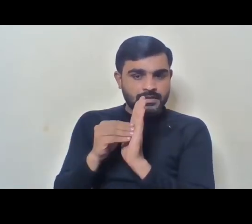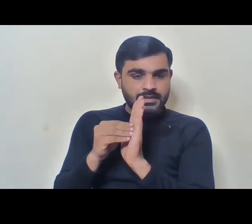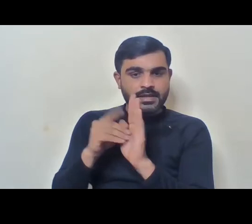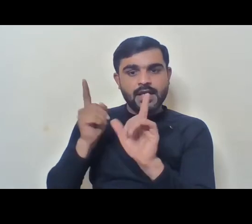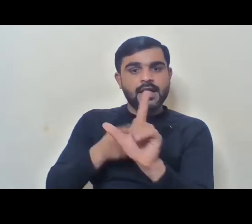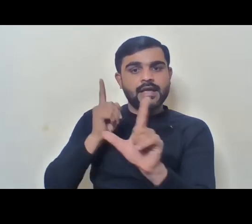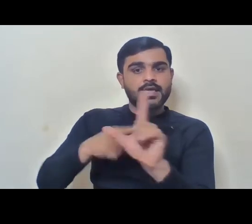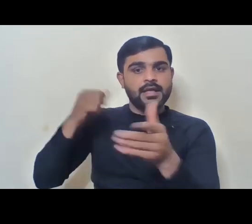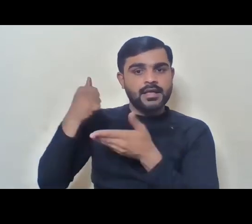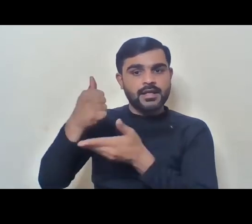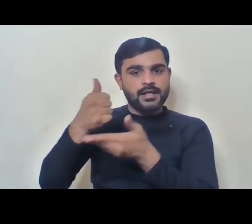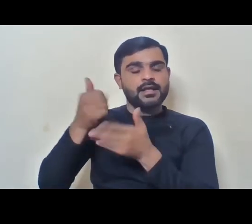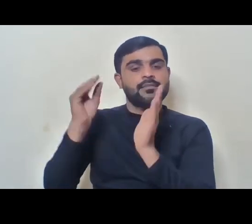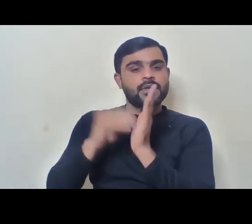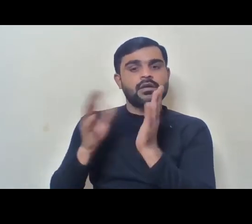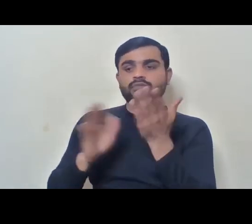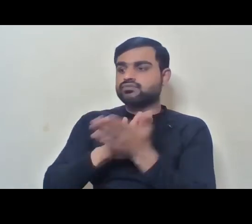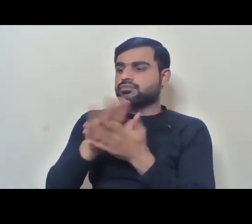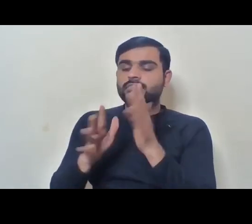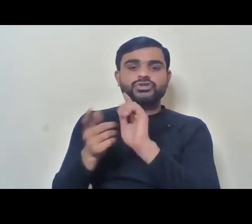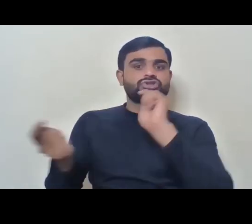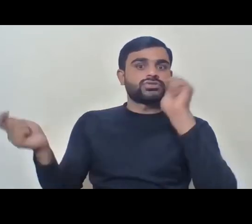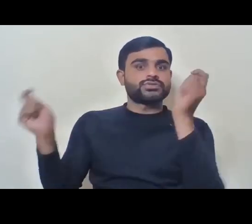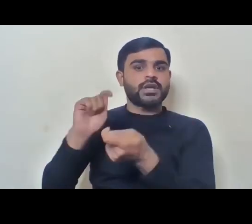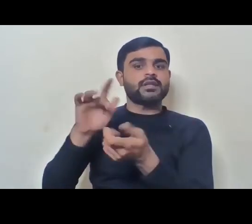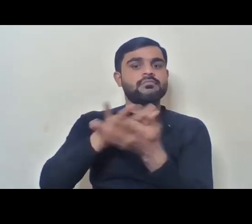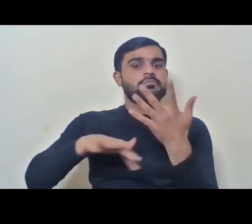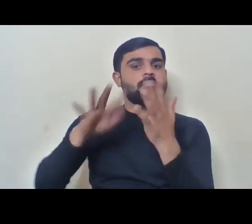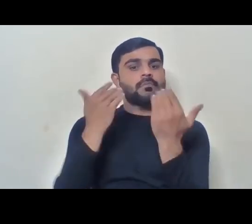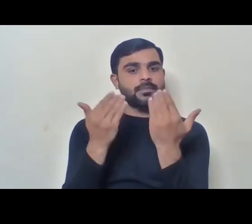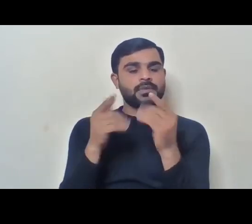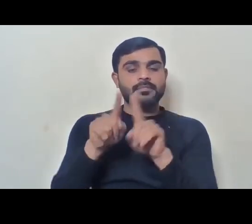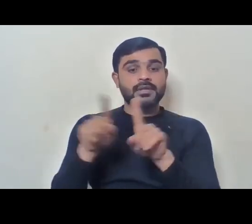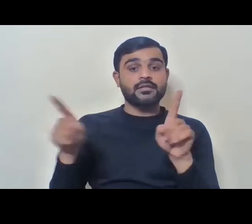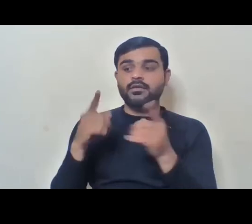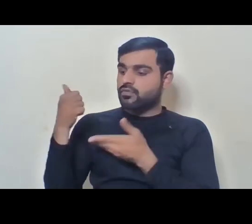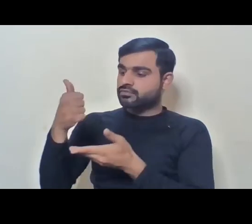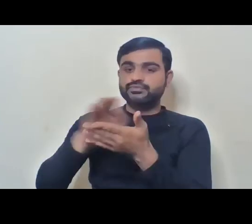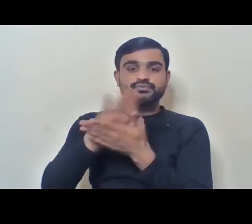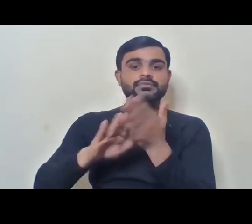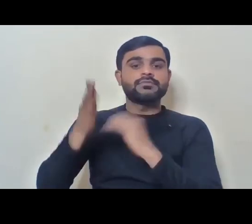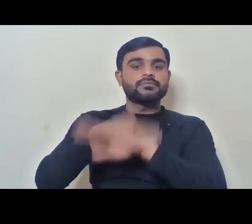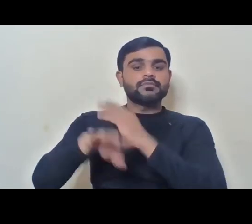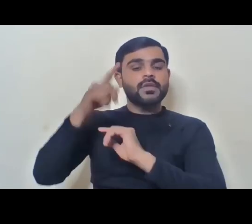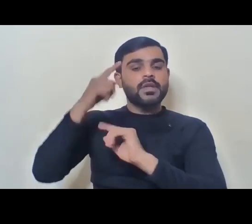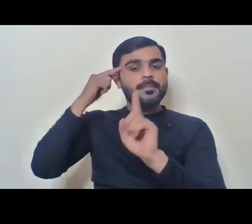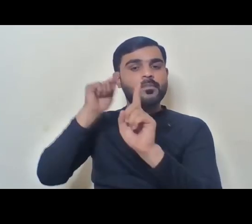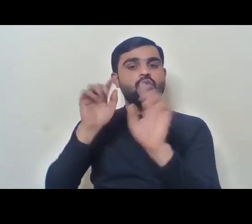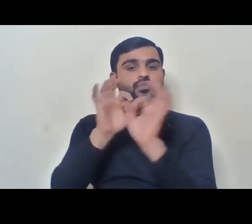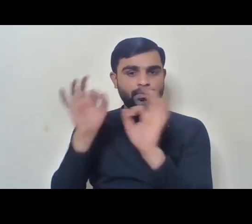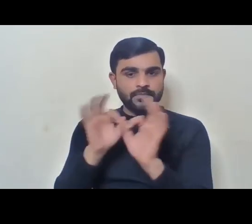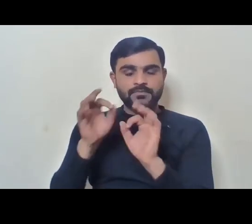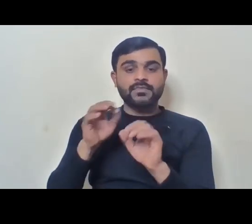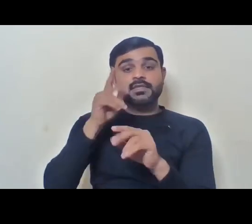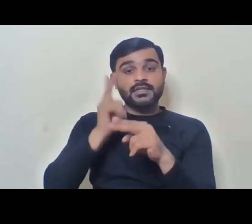year budget, there would have been a lot of change at the grassroot level. But when there is no budget for this purpose, so the